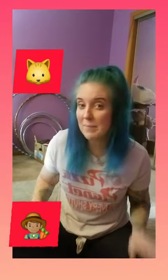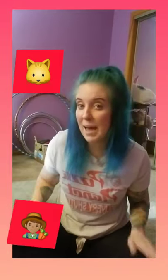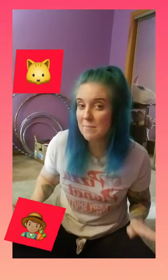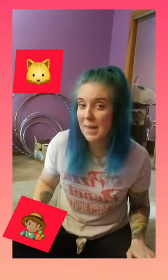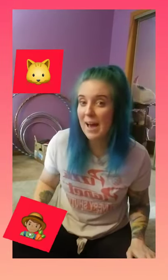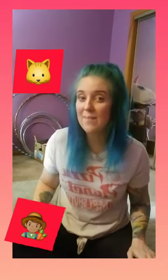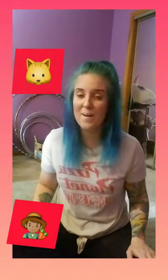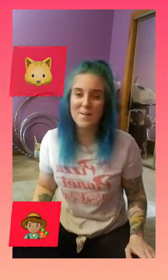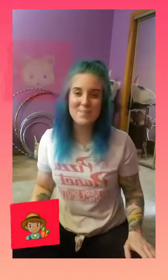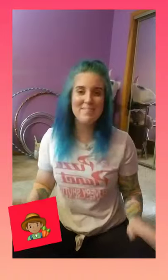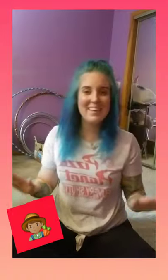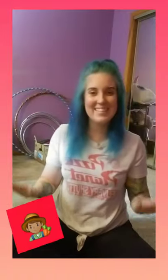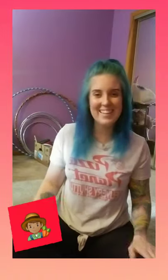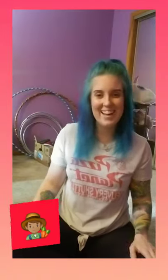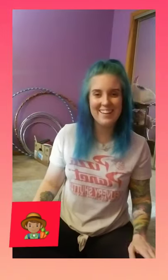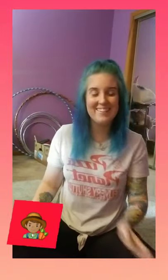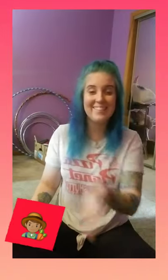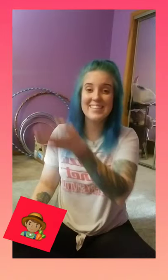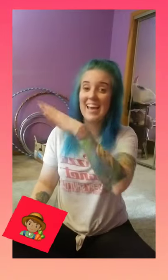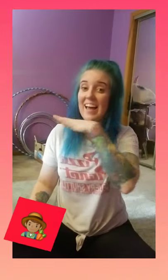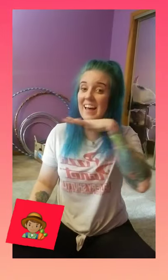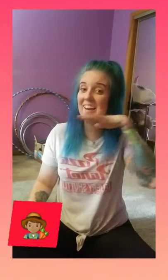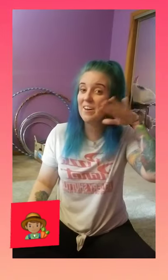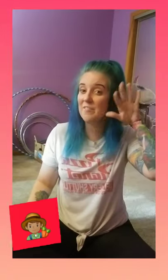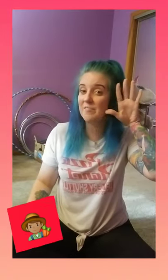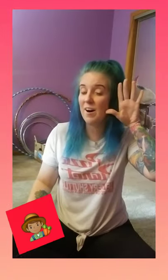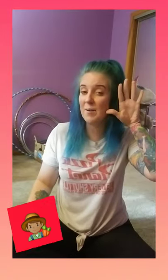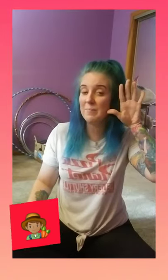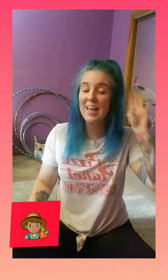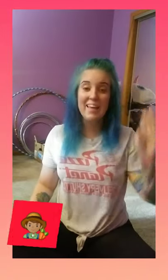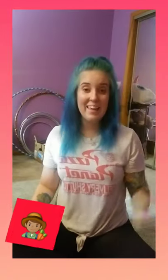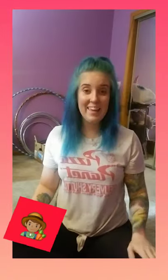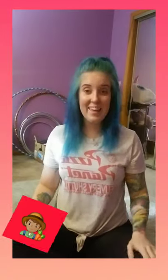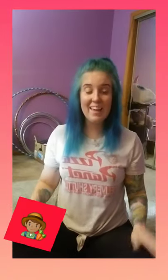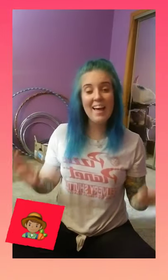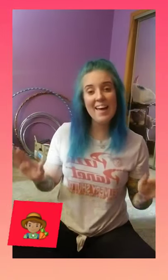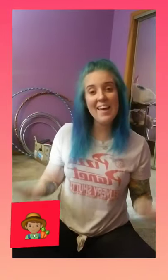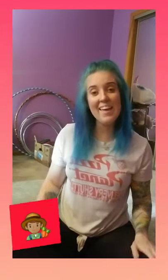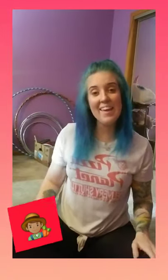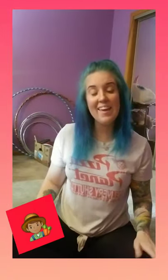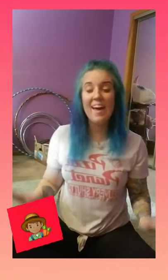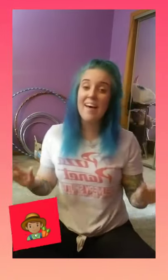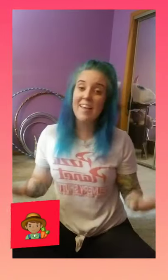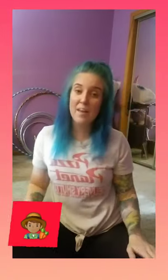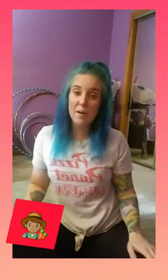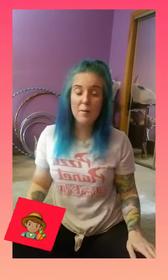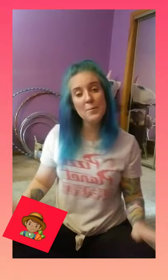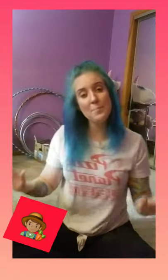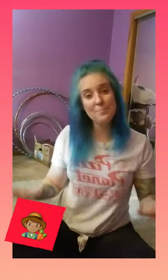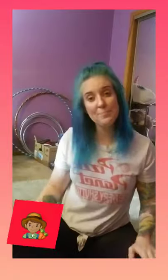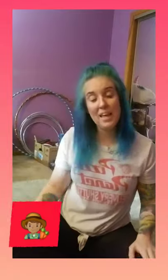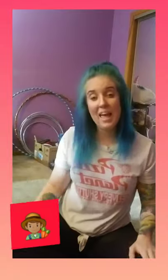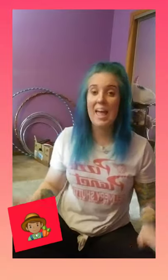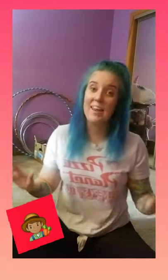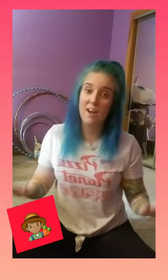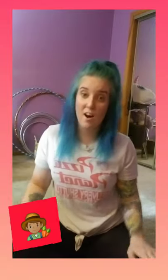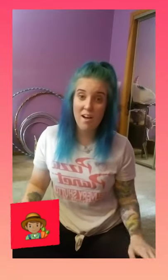meow meow meow. Old McDonald had a farm. E-I-E-I-O. And on